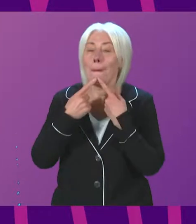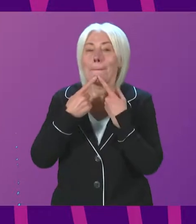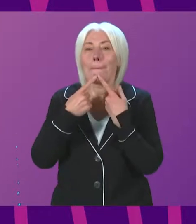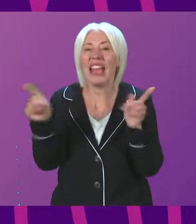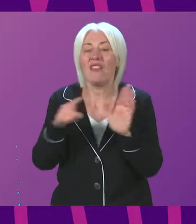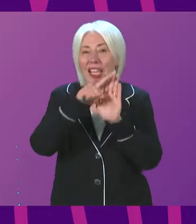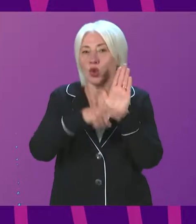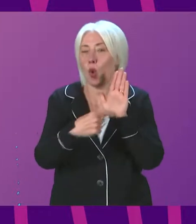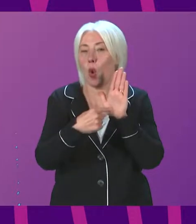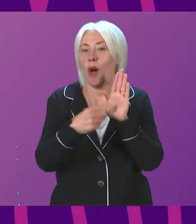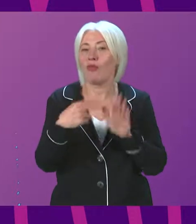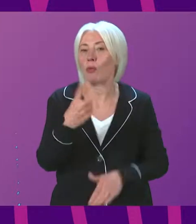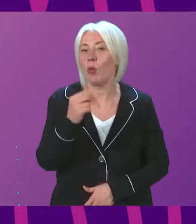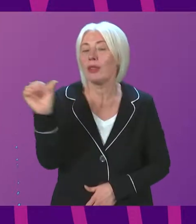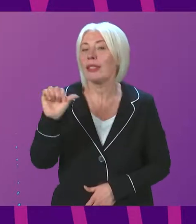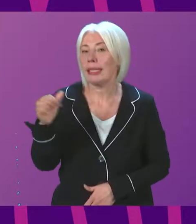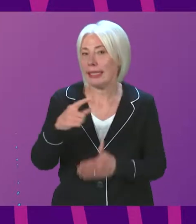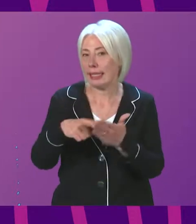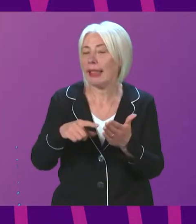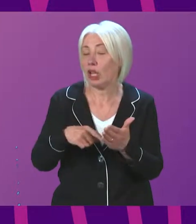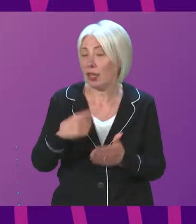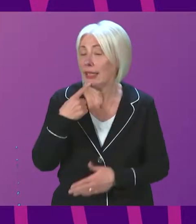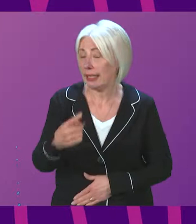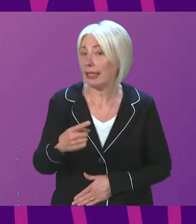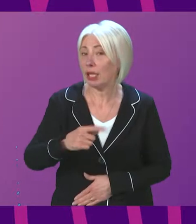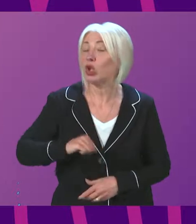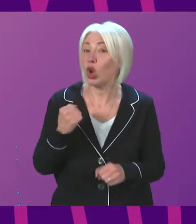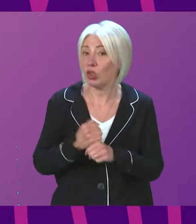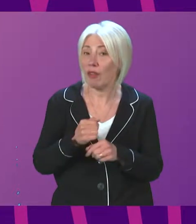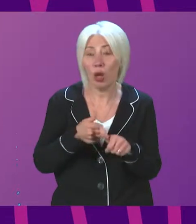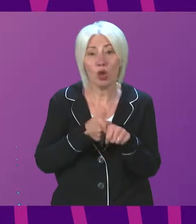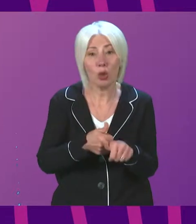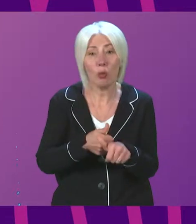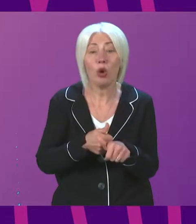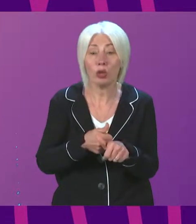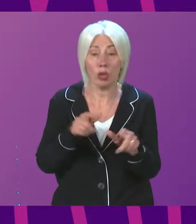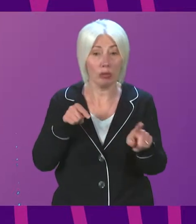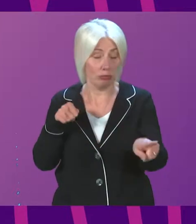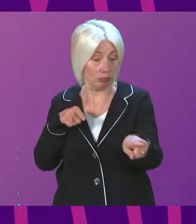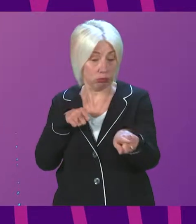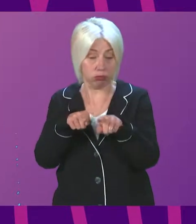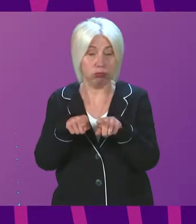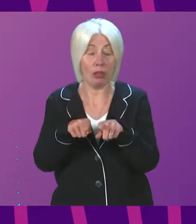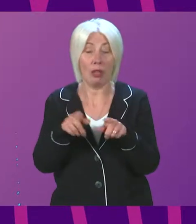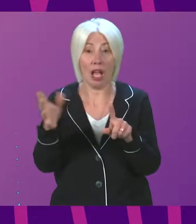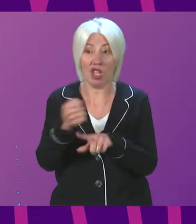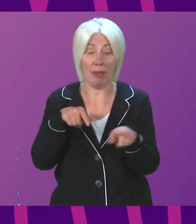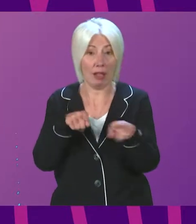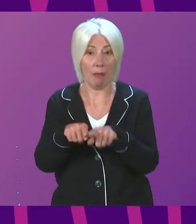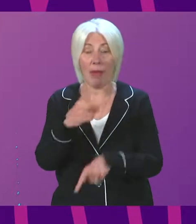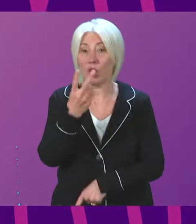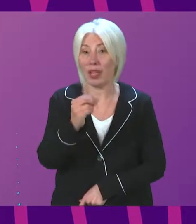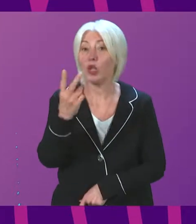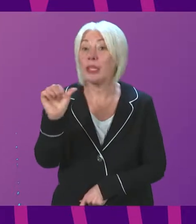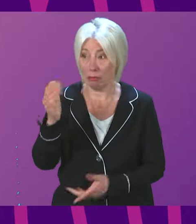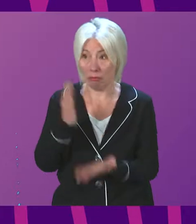commitment at the 2016 election that the Scottish Government would support the substantial closure of the attainment gap by 2026 I stand by that